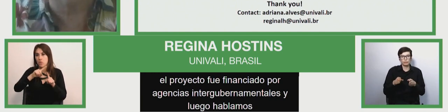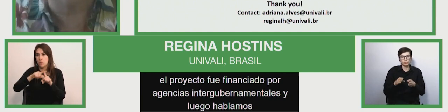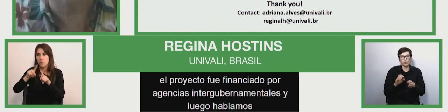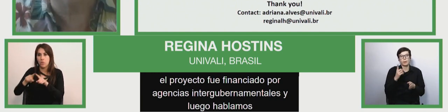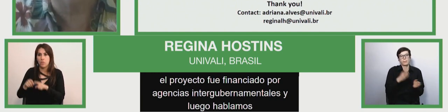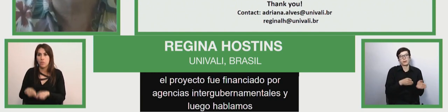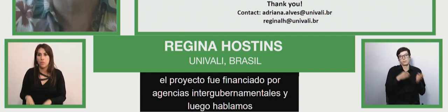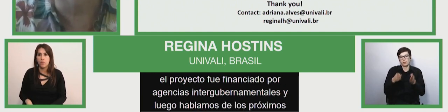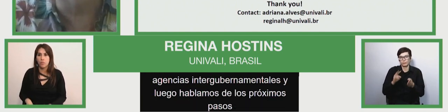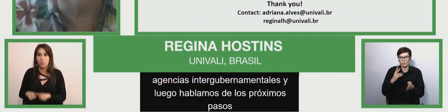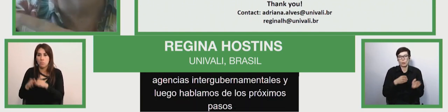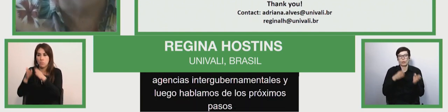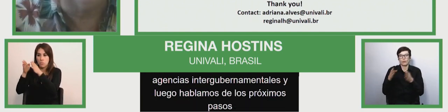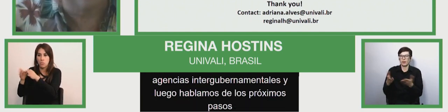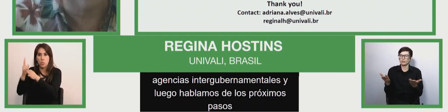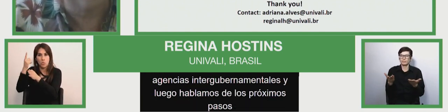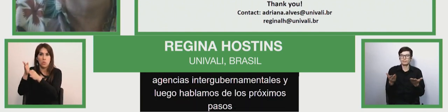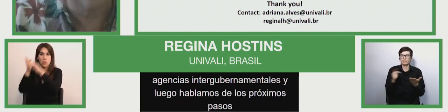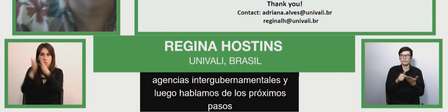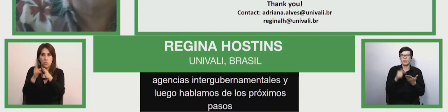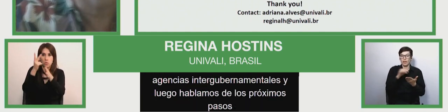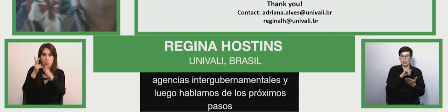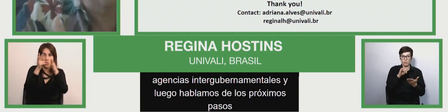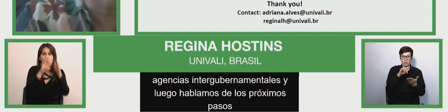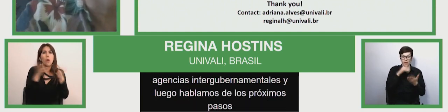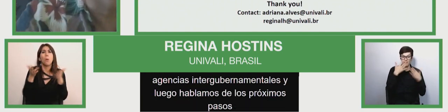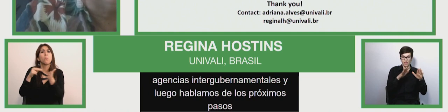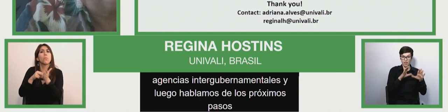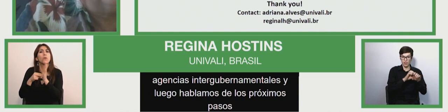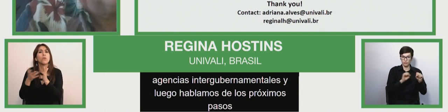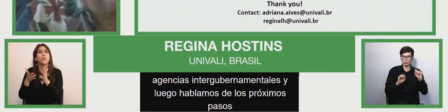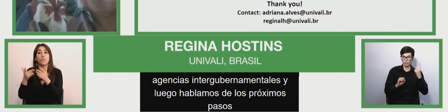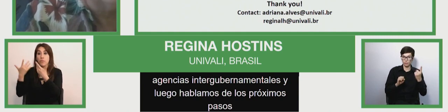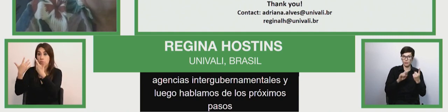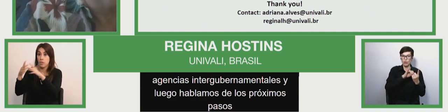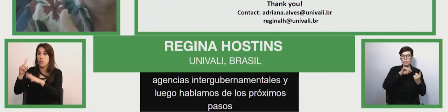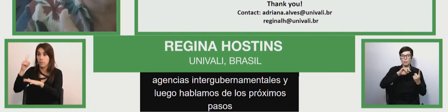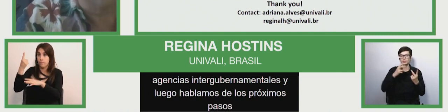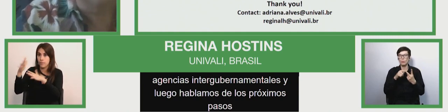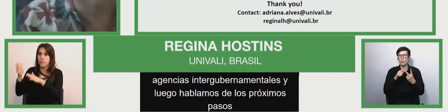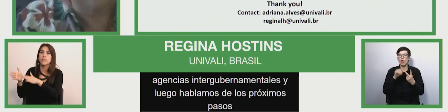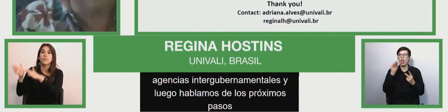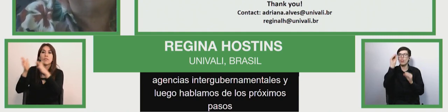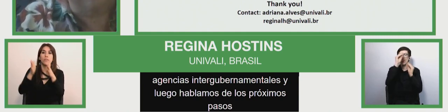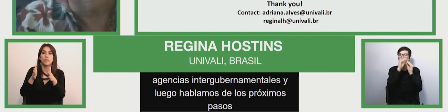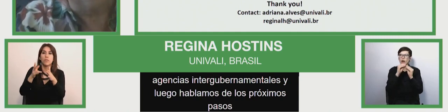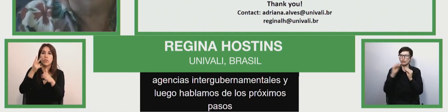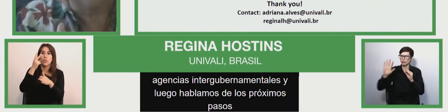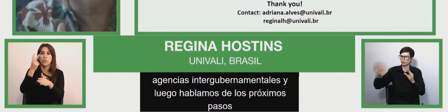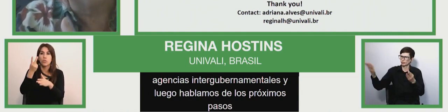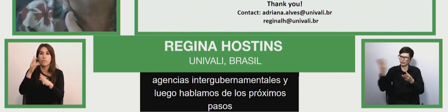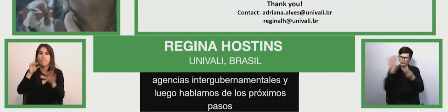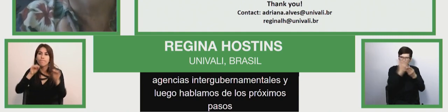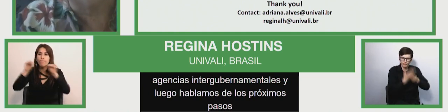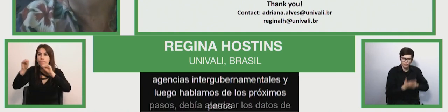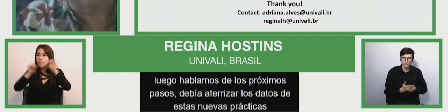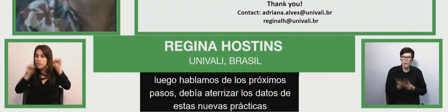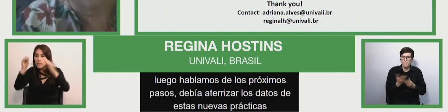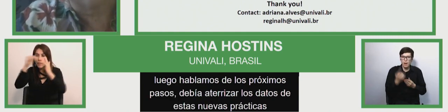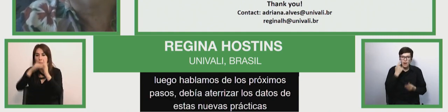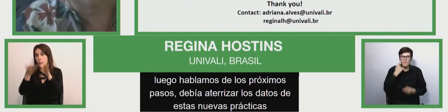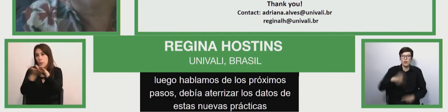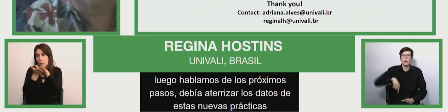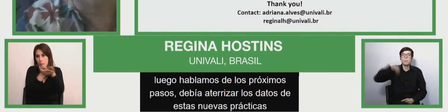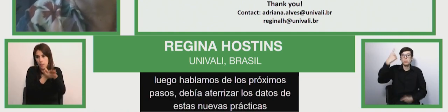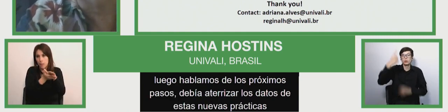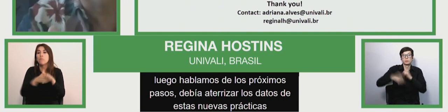about the our next steps will be to analyze data from these